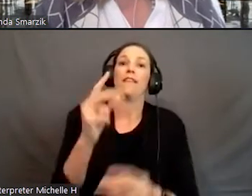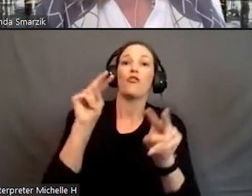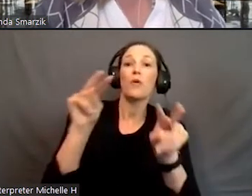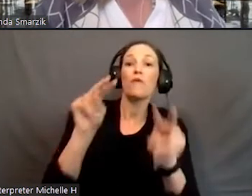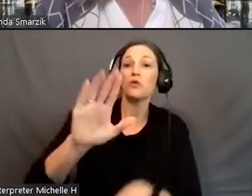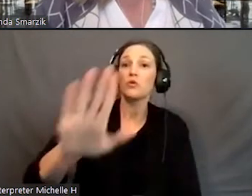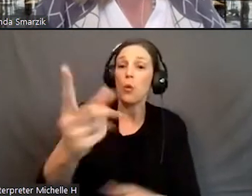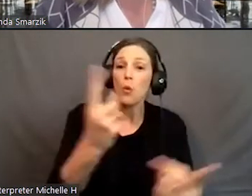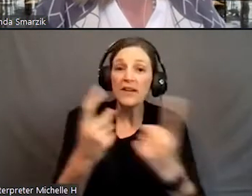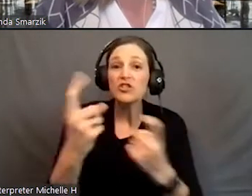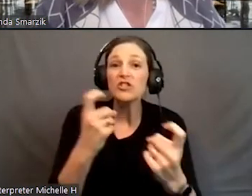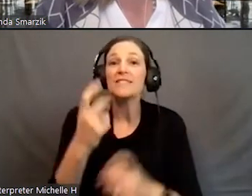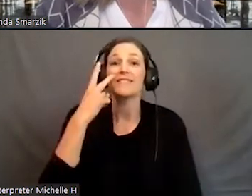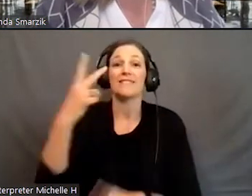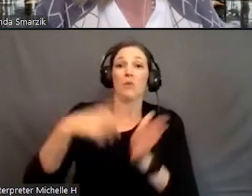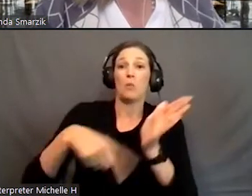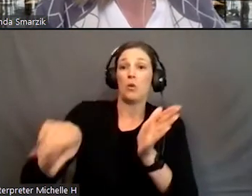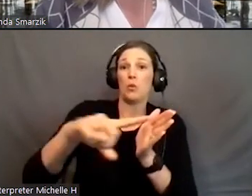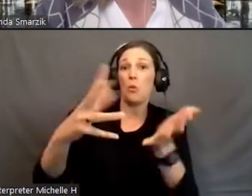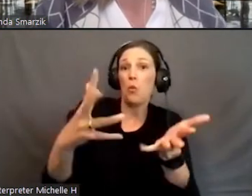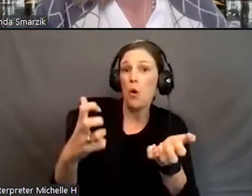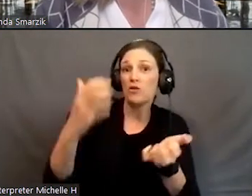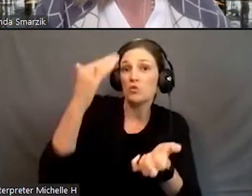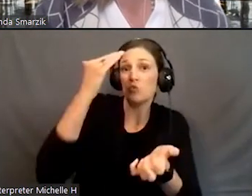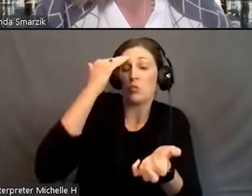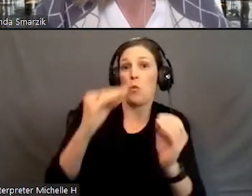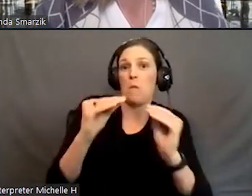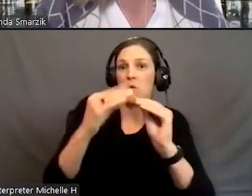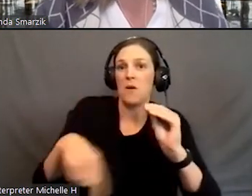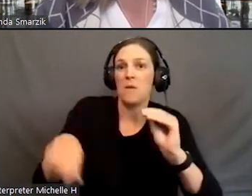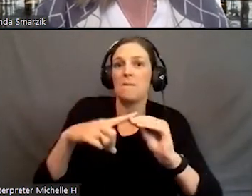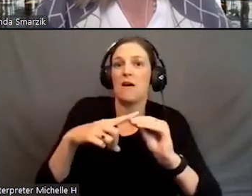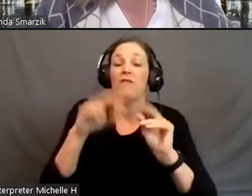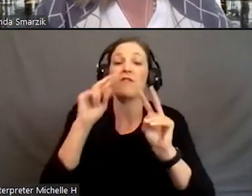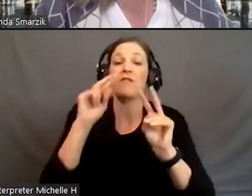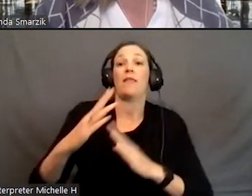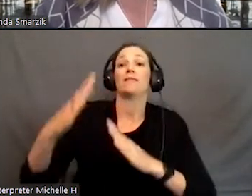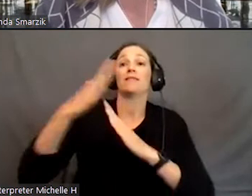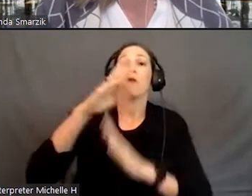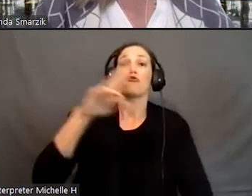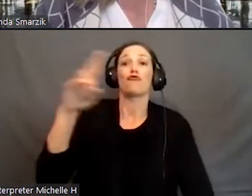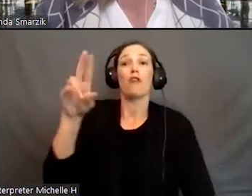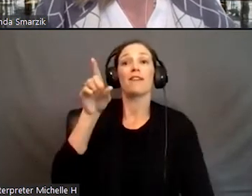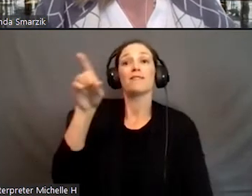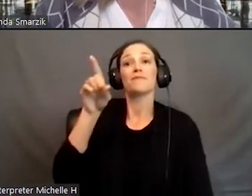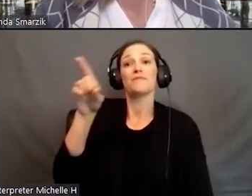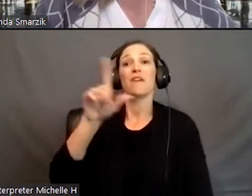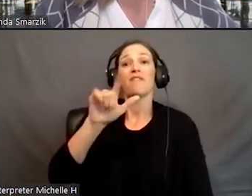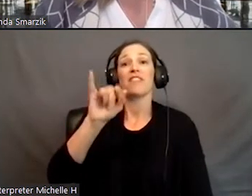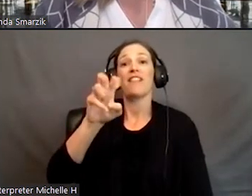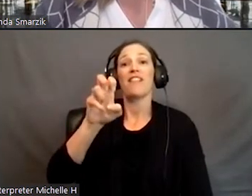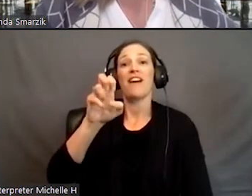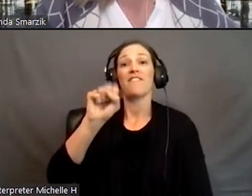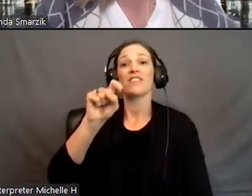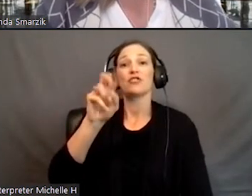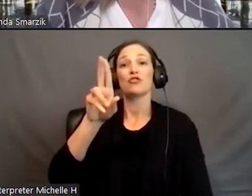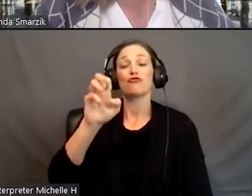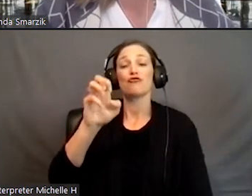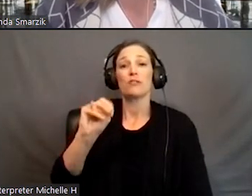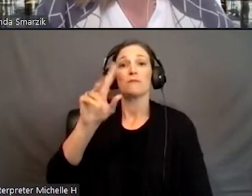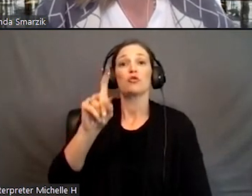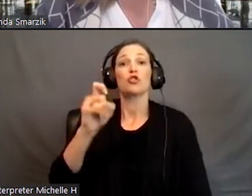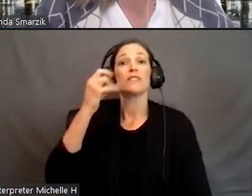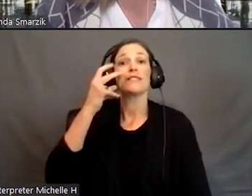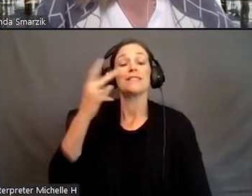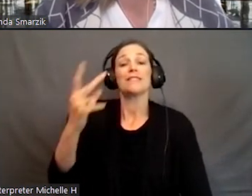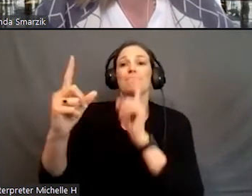seeing what you want to know more about. So if you look at the top right corner of the live stream window, you should see an icon that looks like